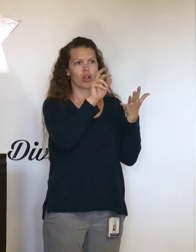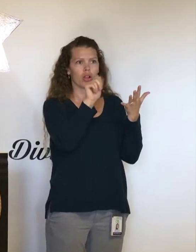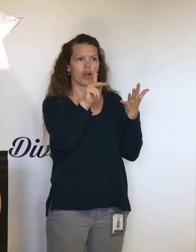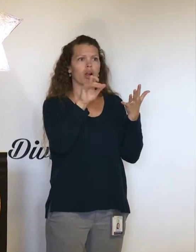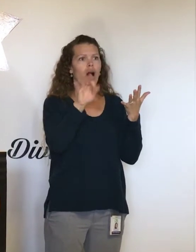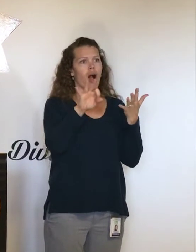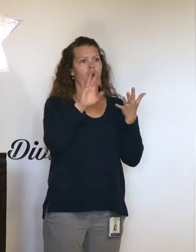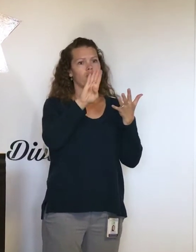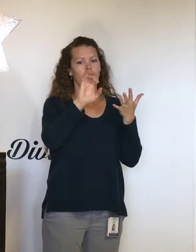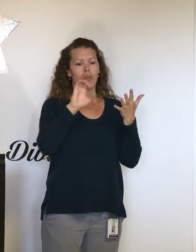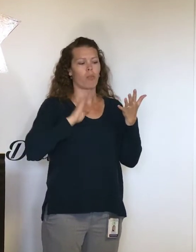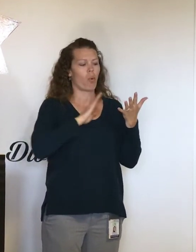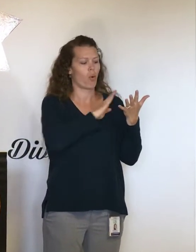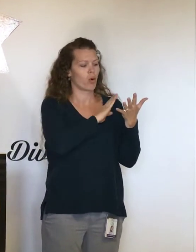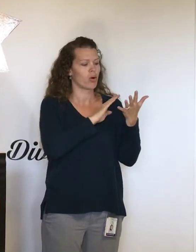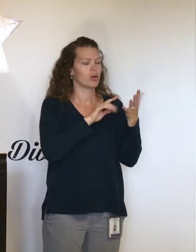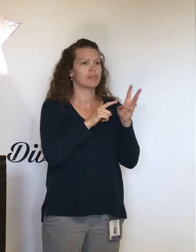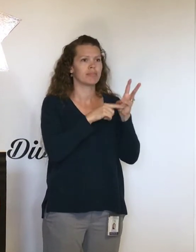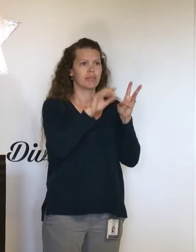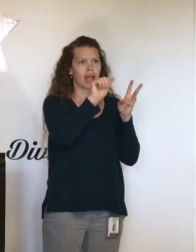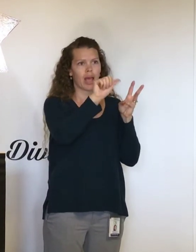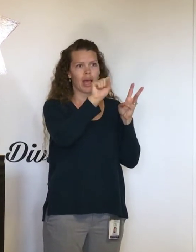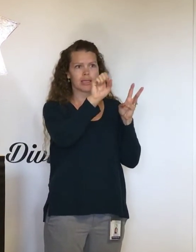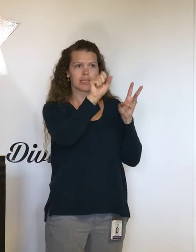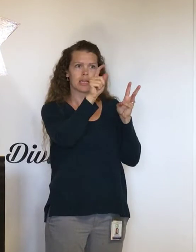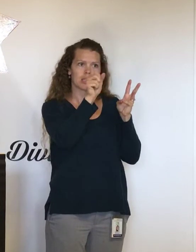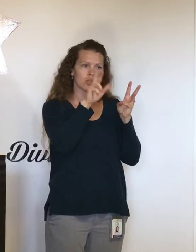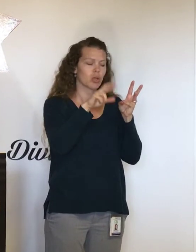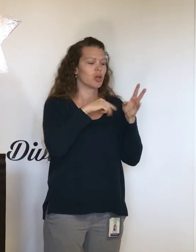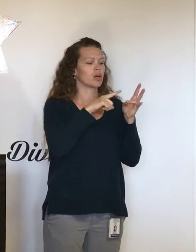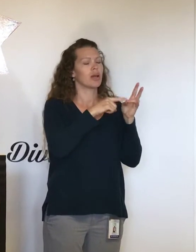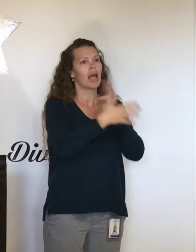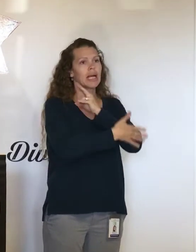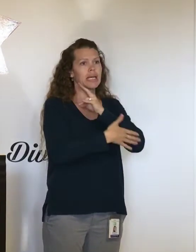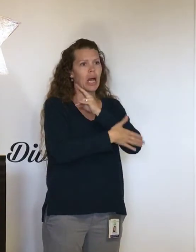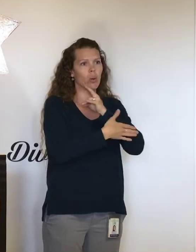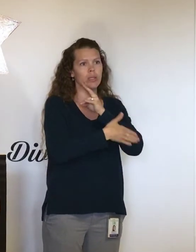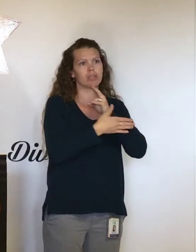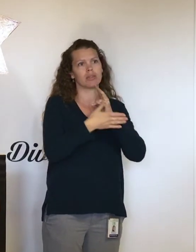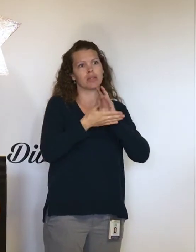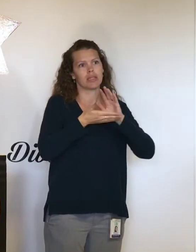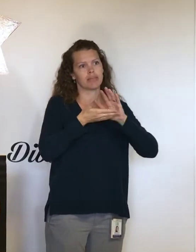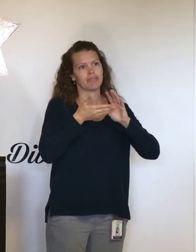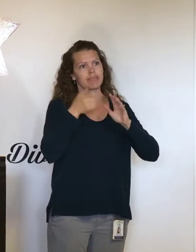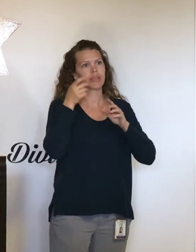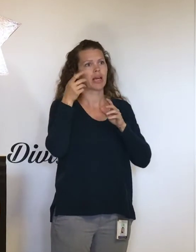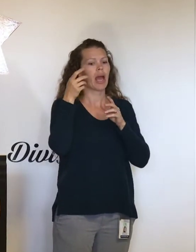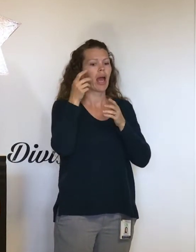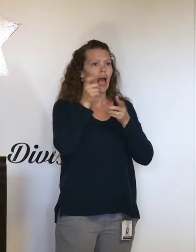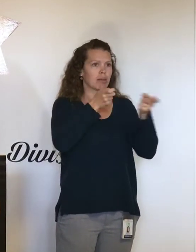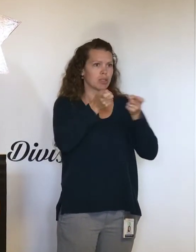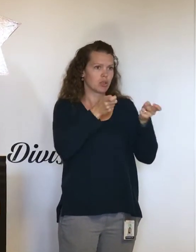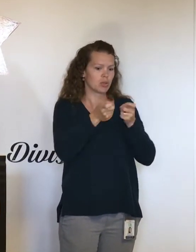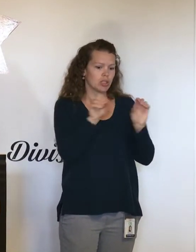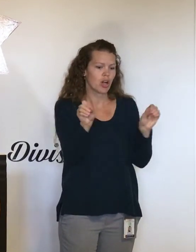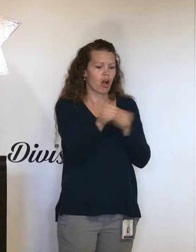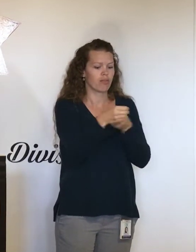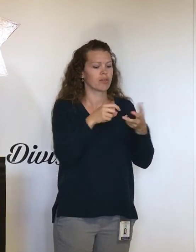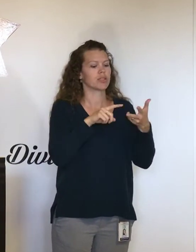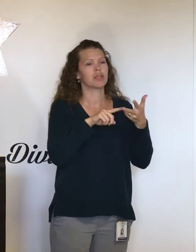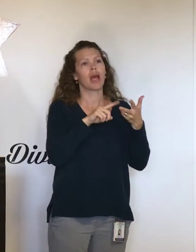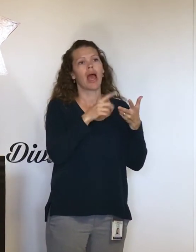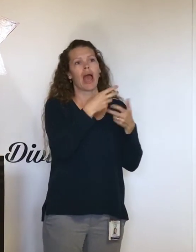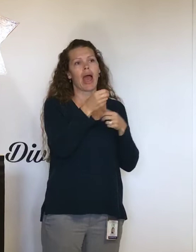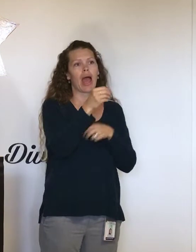the assessor is closed to the public, the county administrative office is closed to the public, and human resources is closed to the public. There are